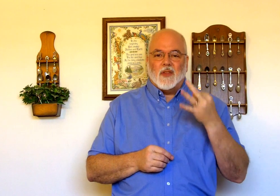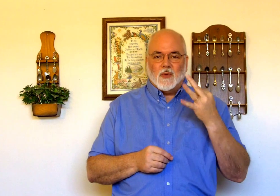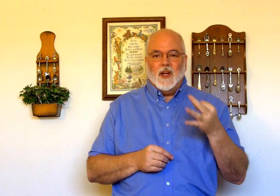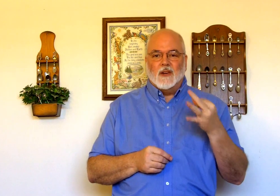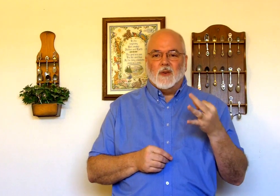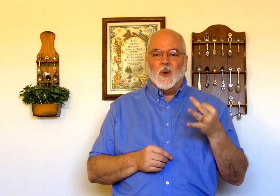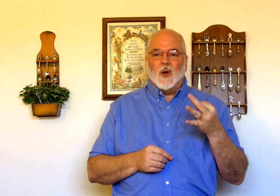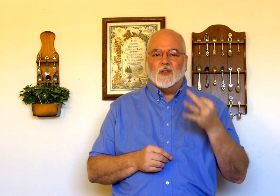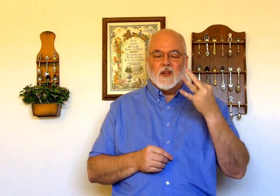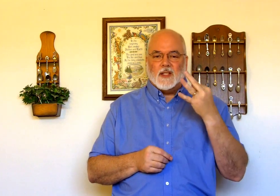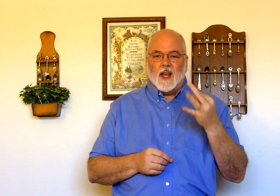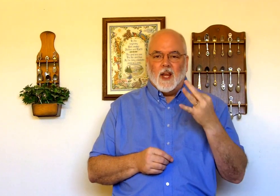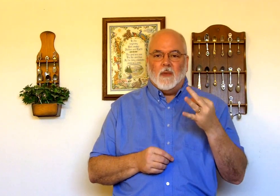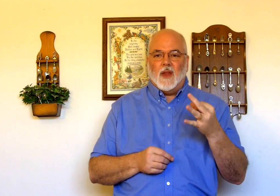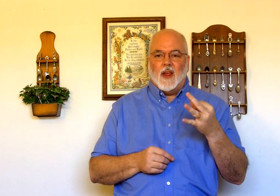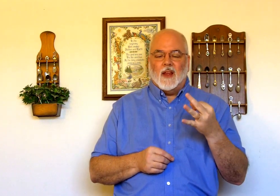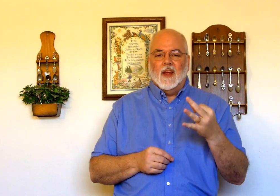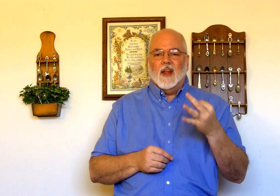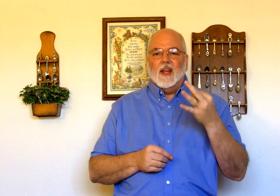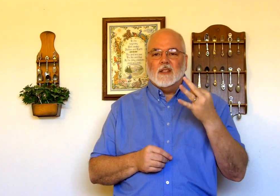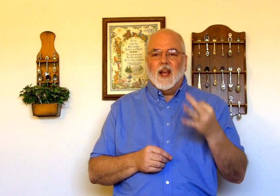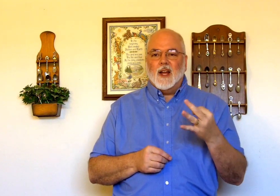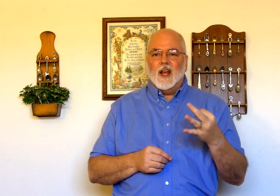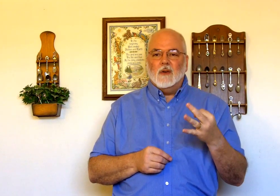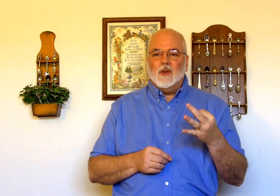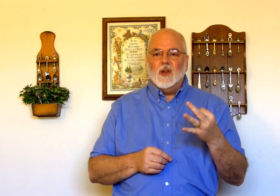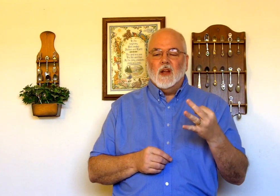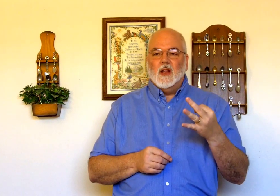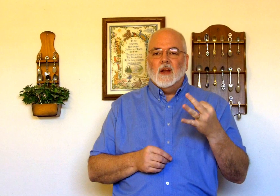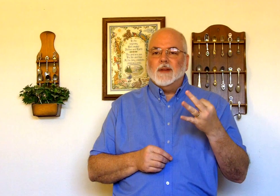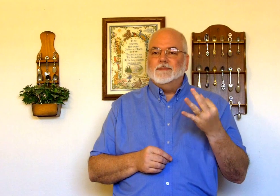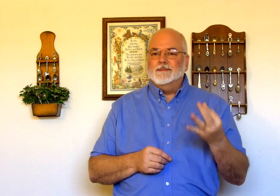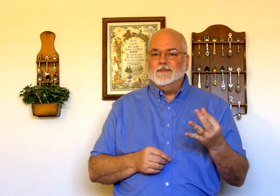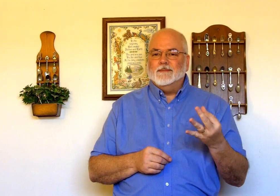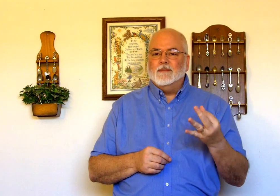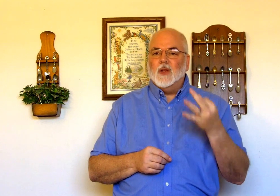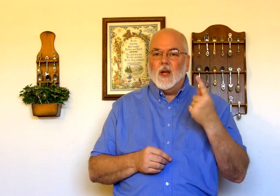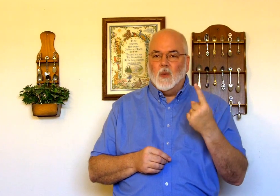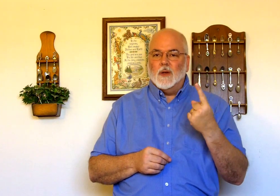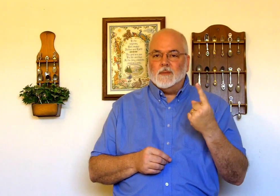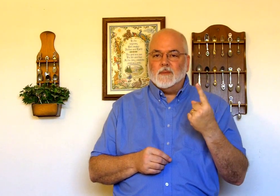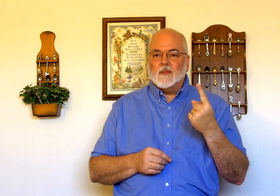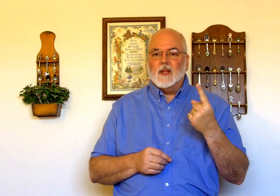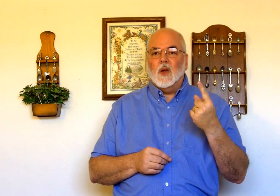three different words for the same thing in sign language you got one so